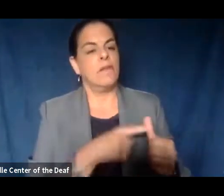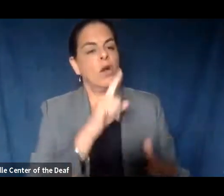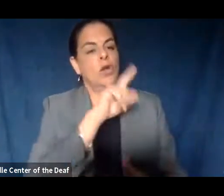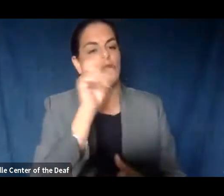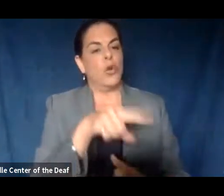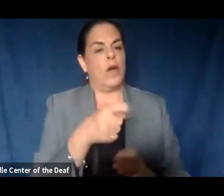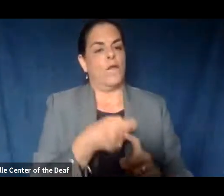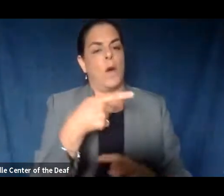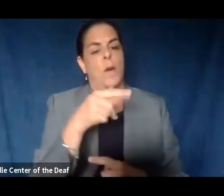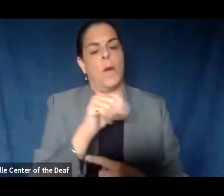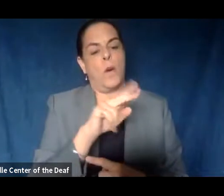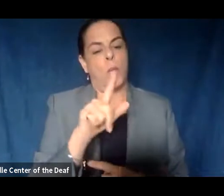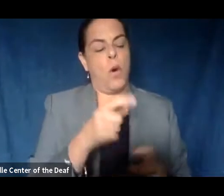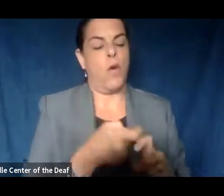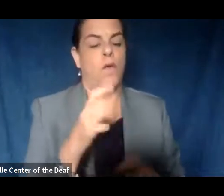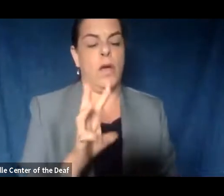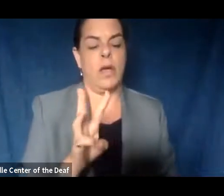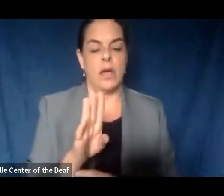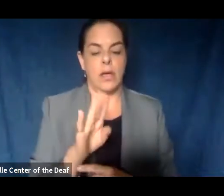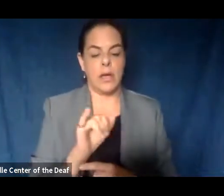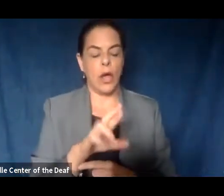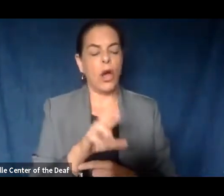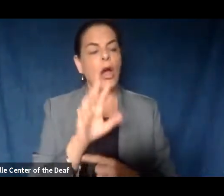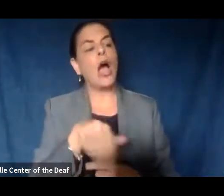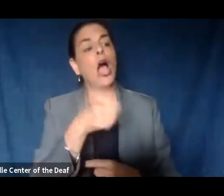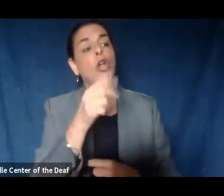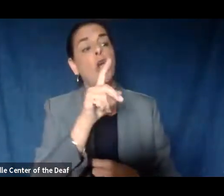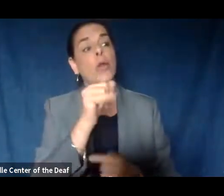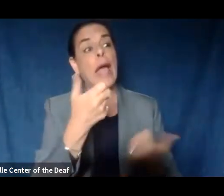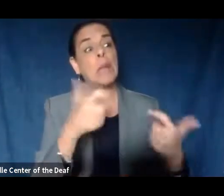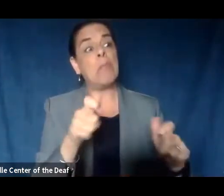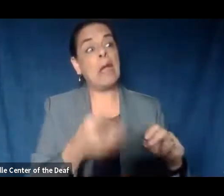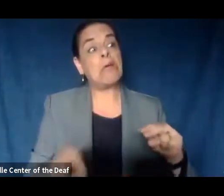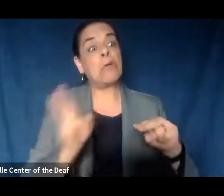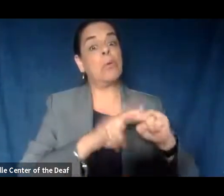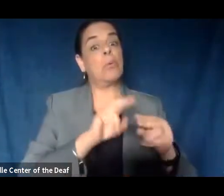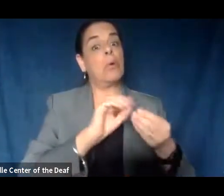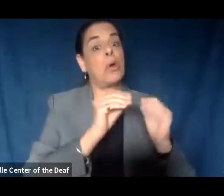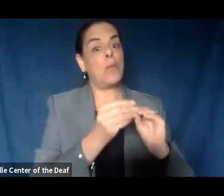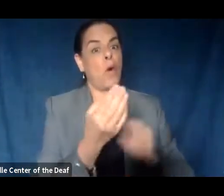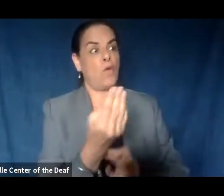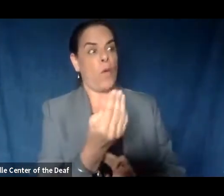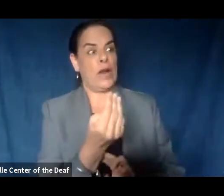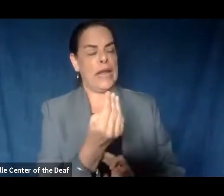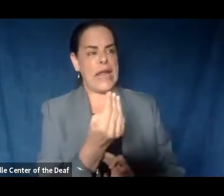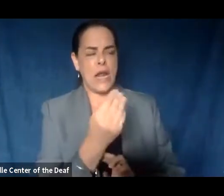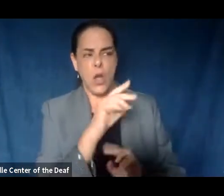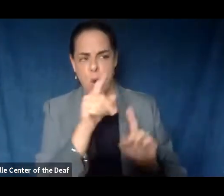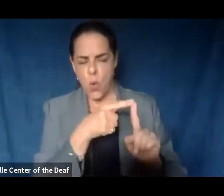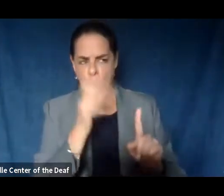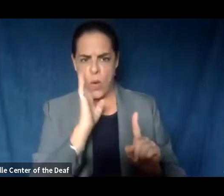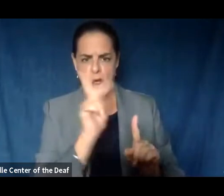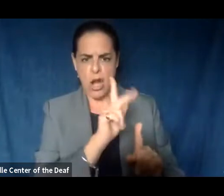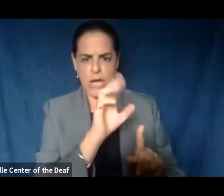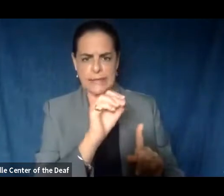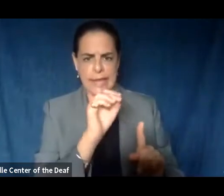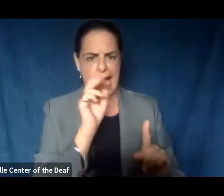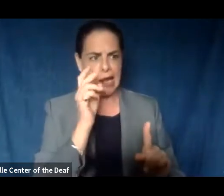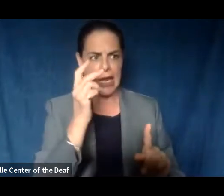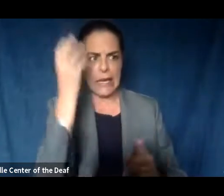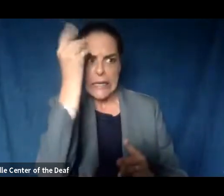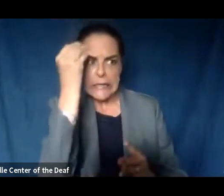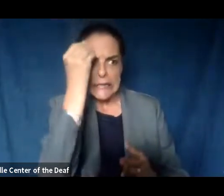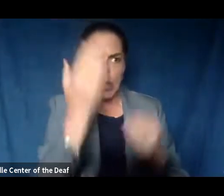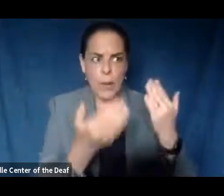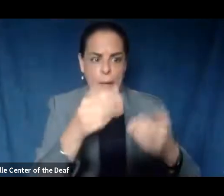is from Paul with WBIR. Another day with a big jump in cases, 14. At what point does Knox County look at going back to